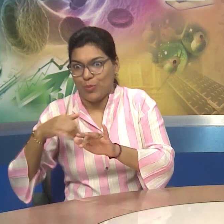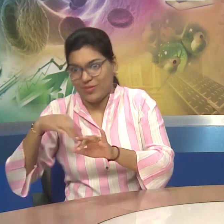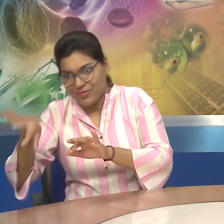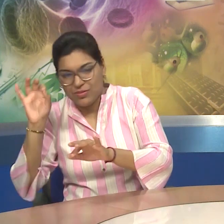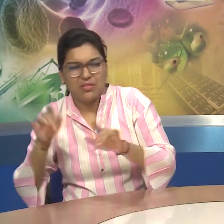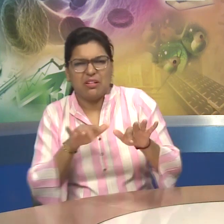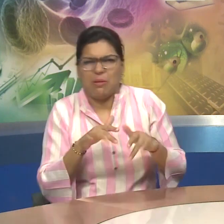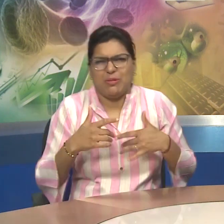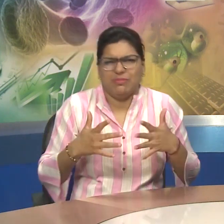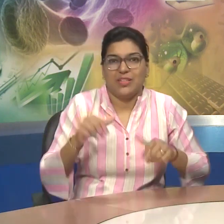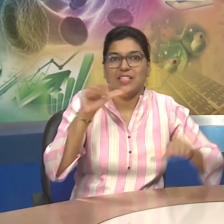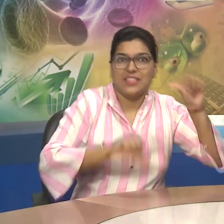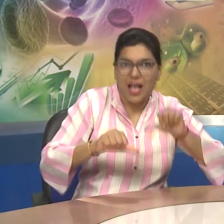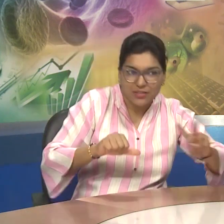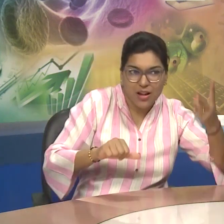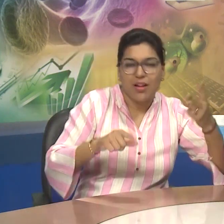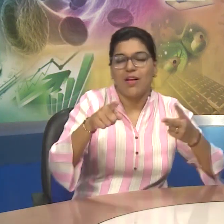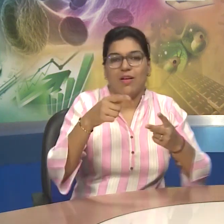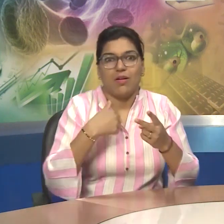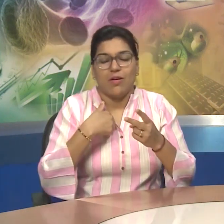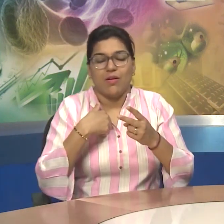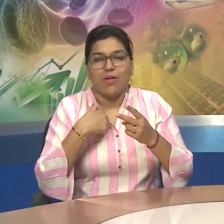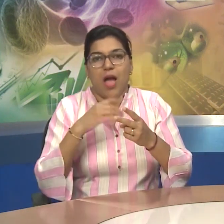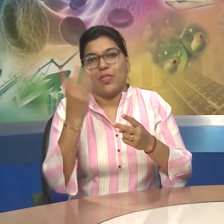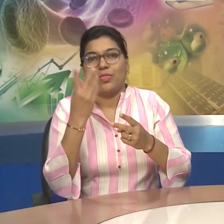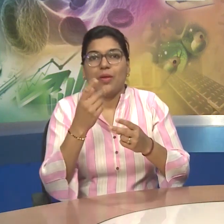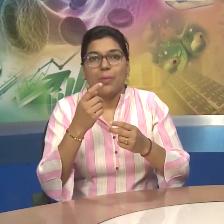complex society